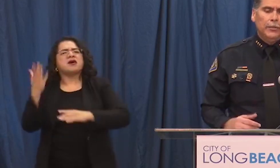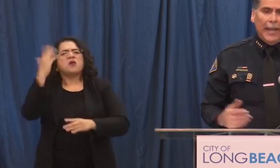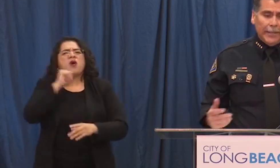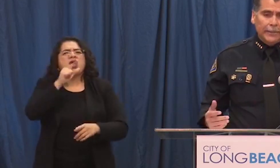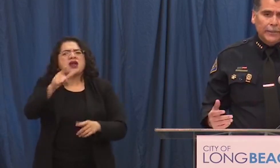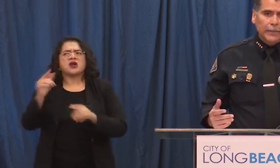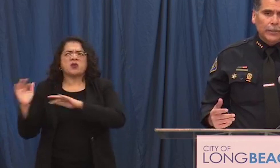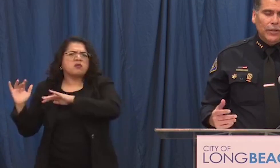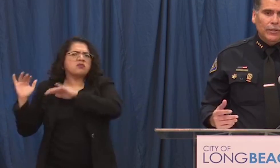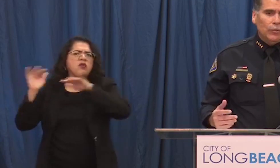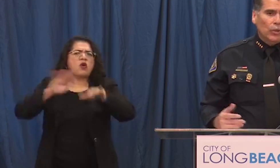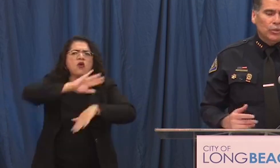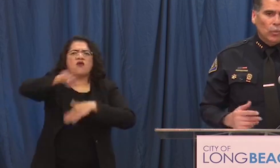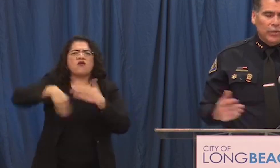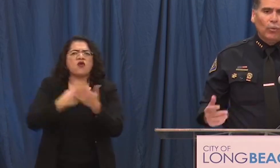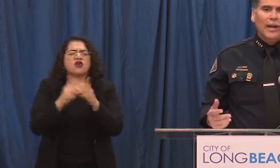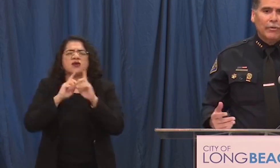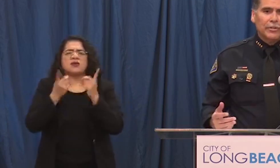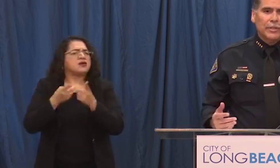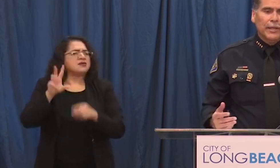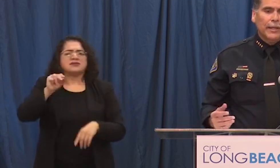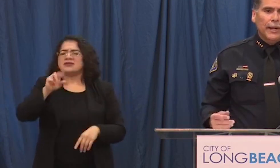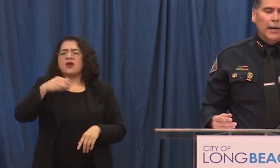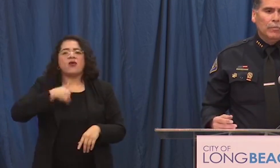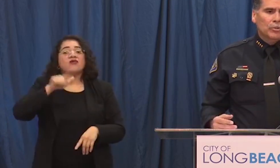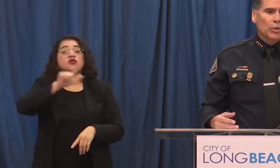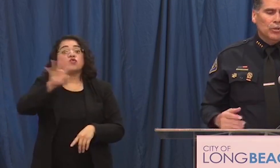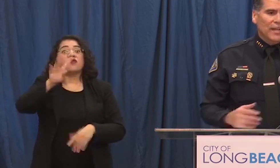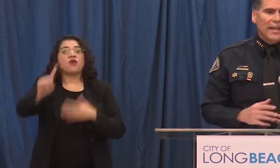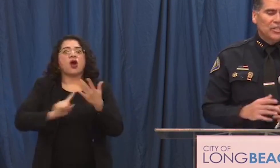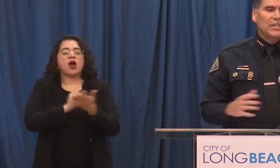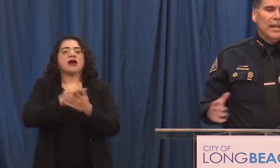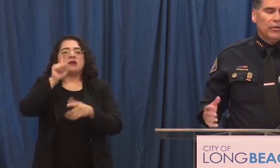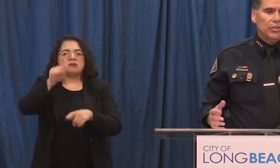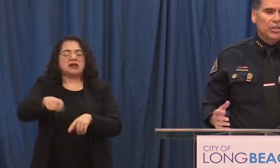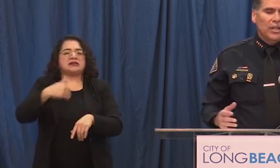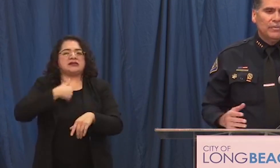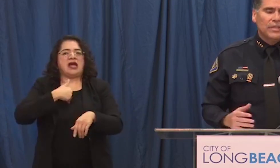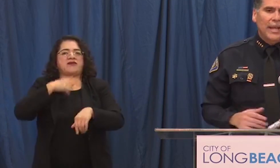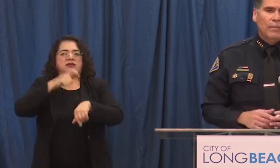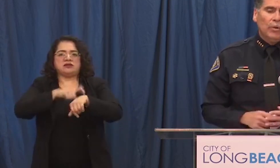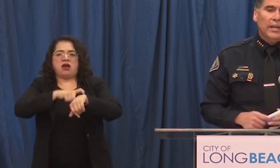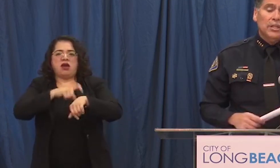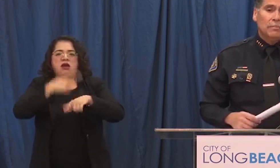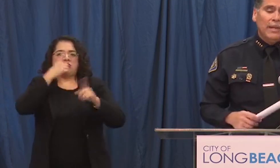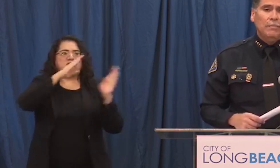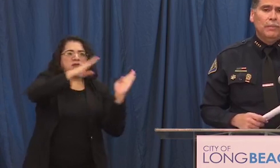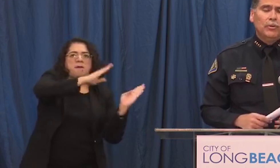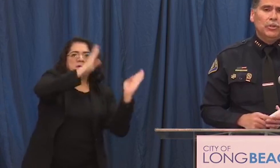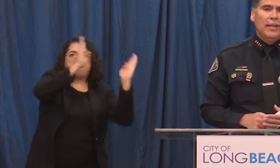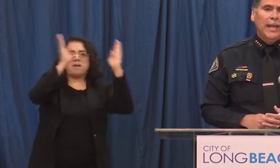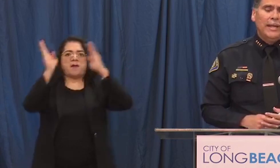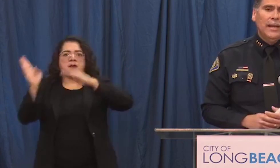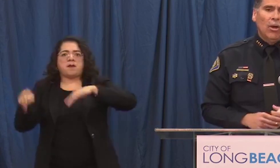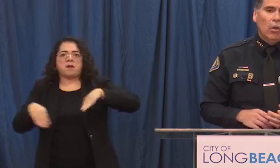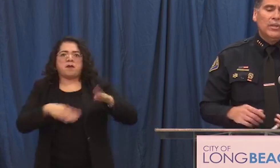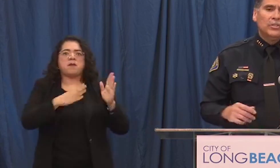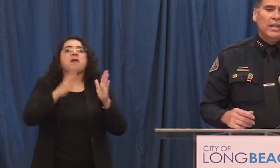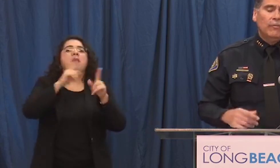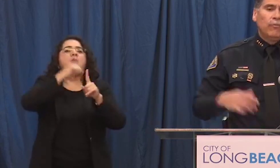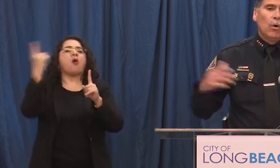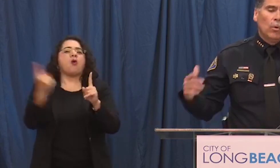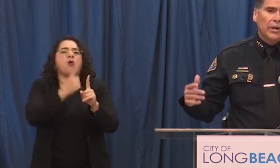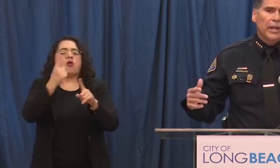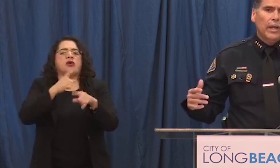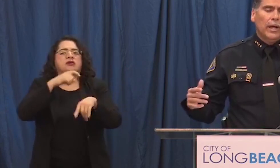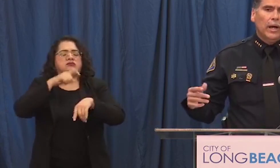you can't yeah we're 24 hours um so you've got to stagger the shifts and bring in as many people as you can and always